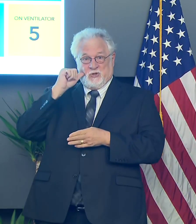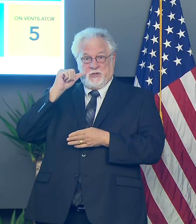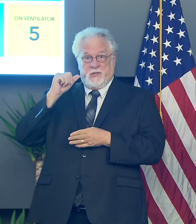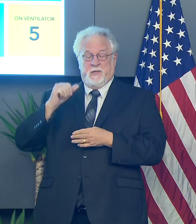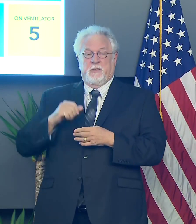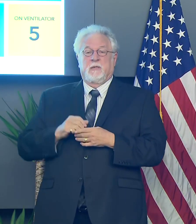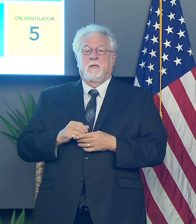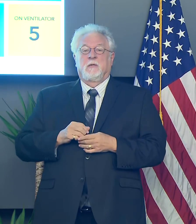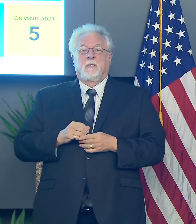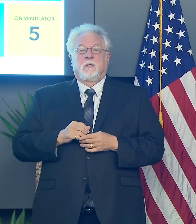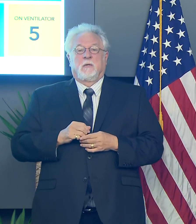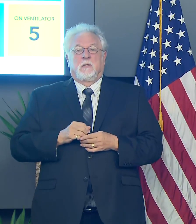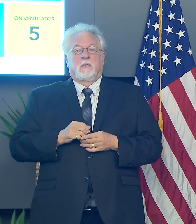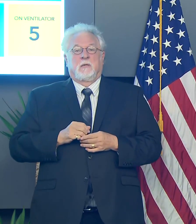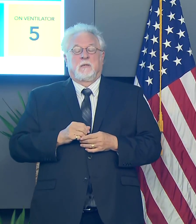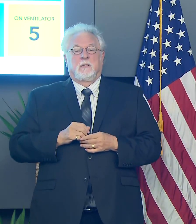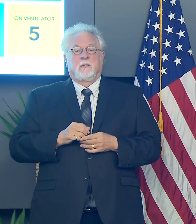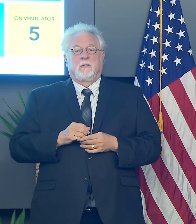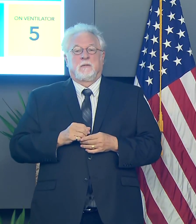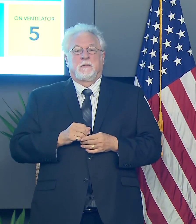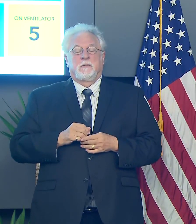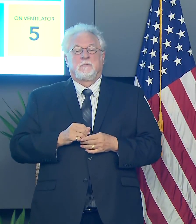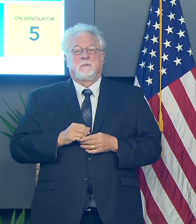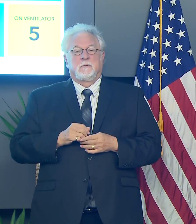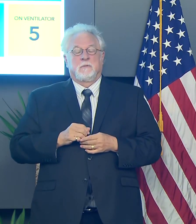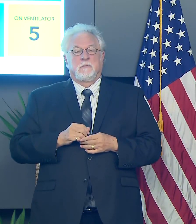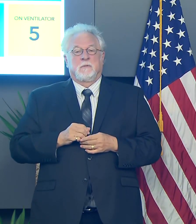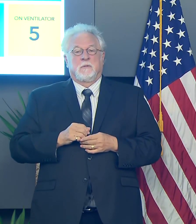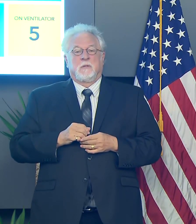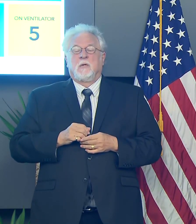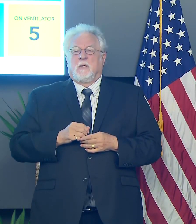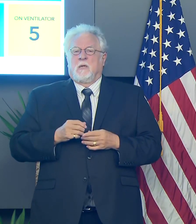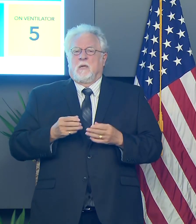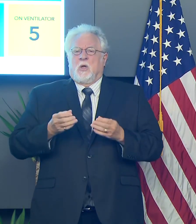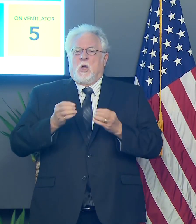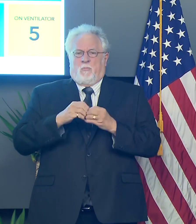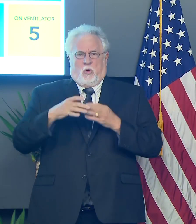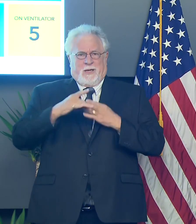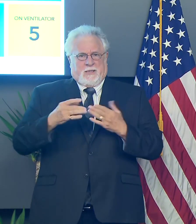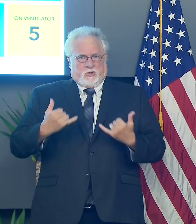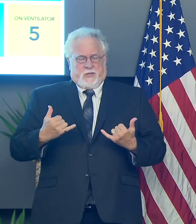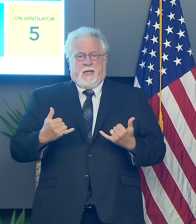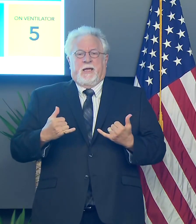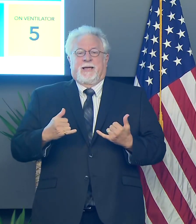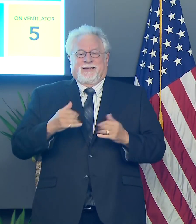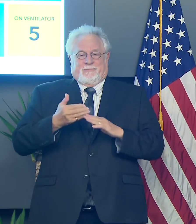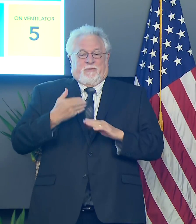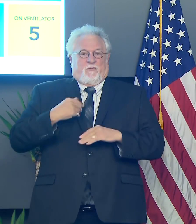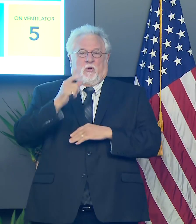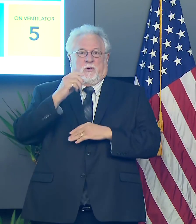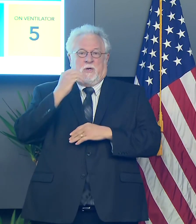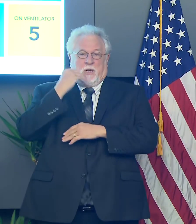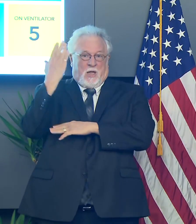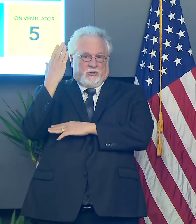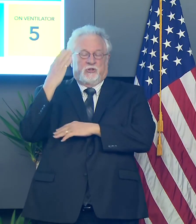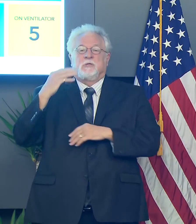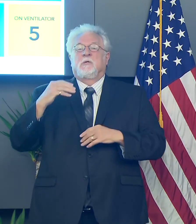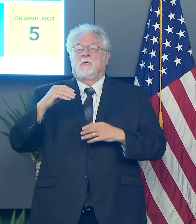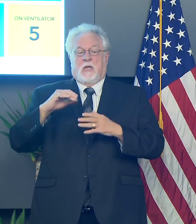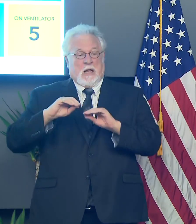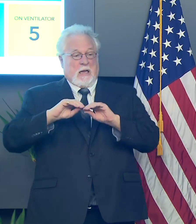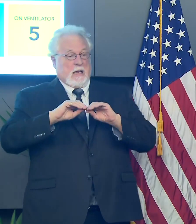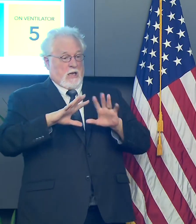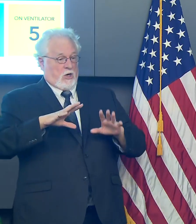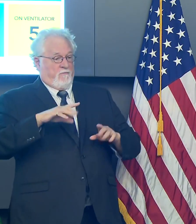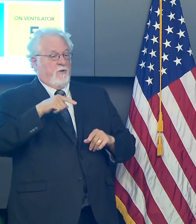um, uh, I think, uh, some more guidance today, uh, just before lunch that, that basically clarified,